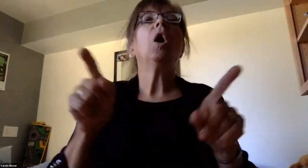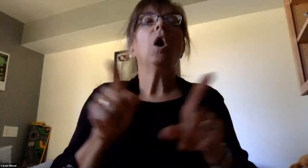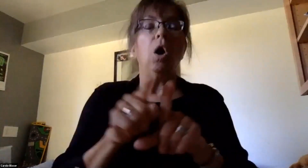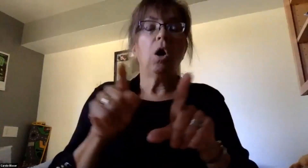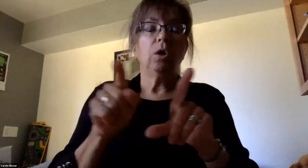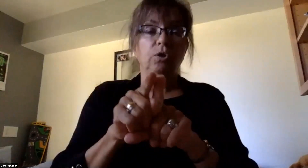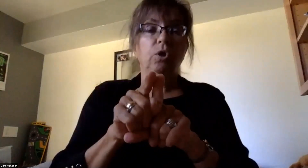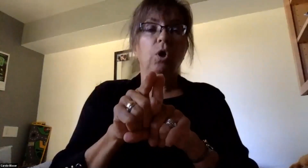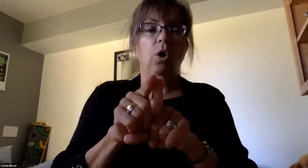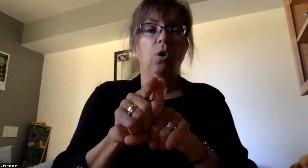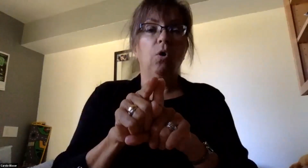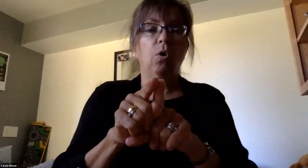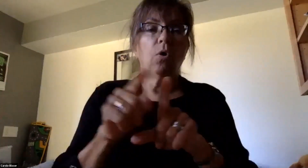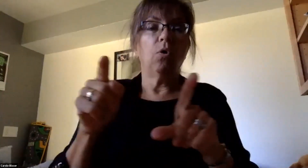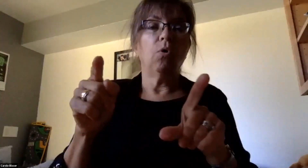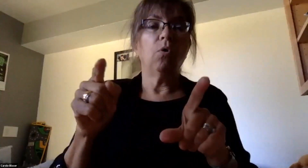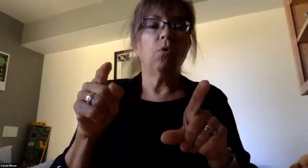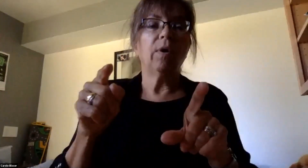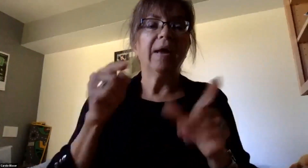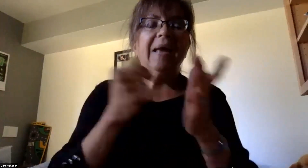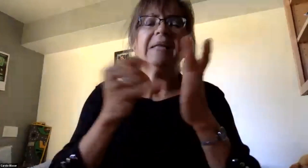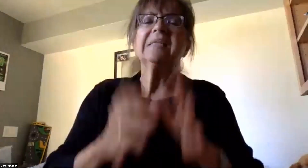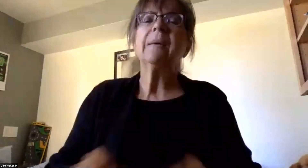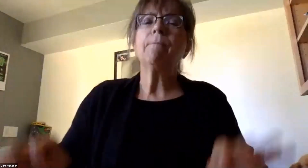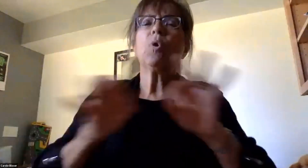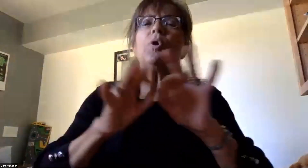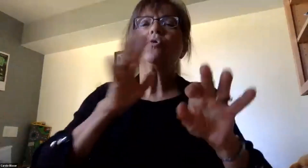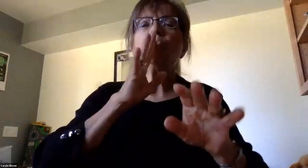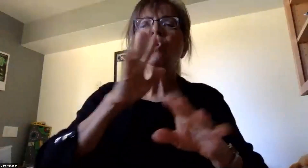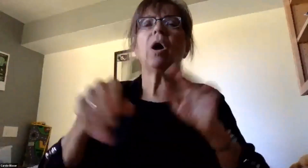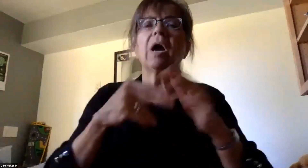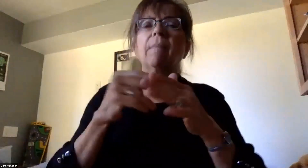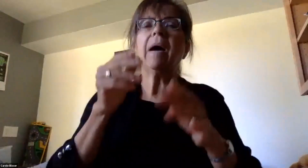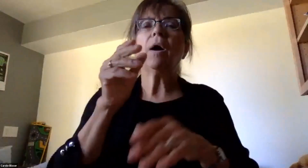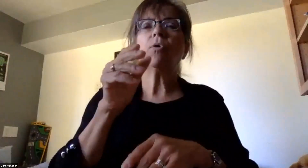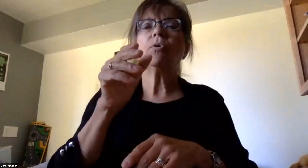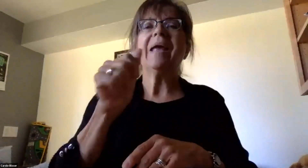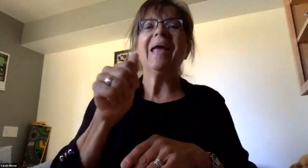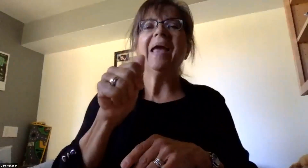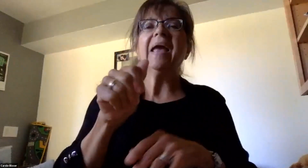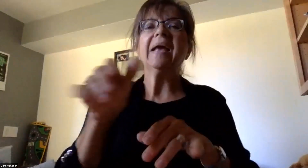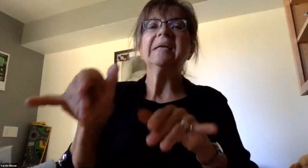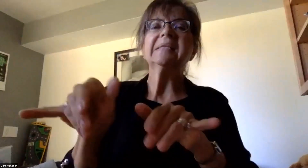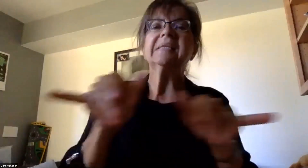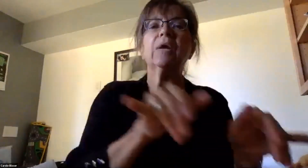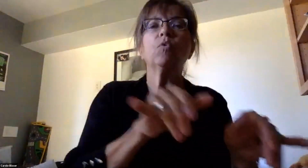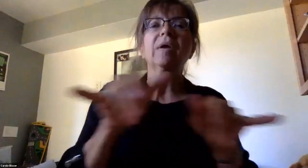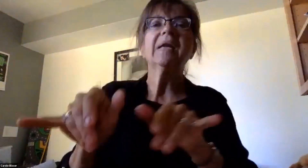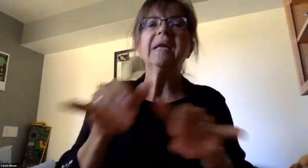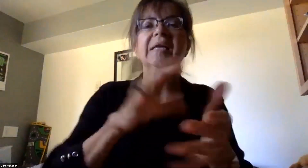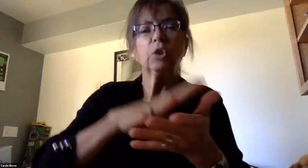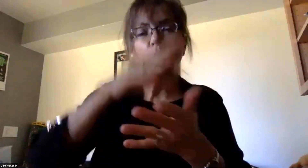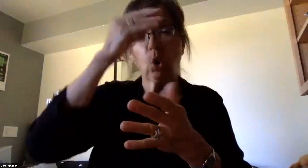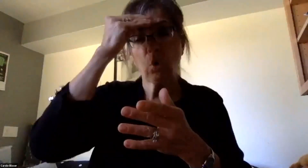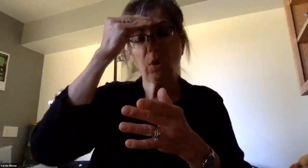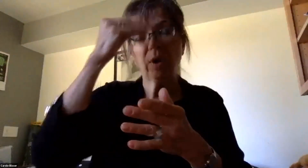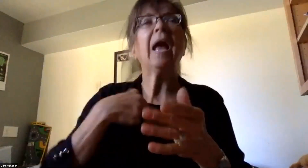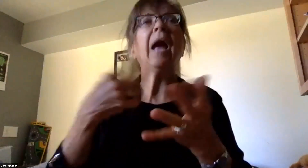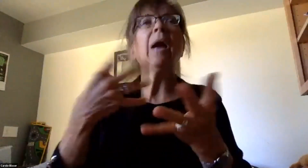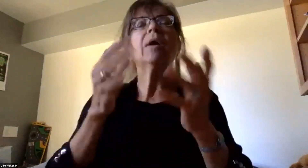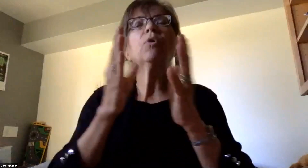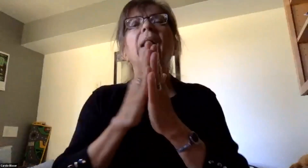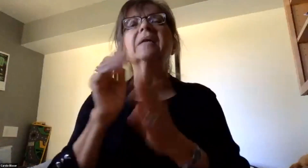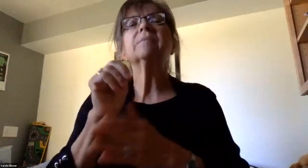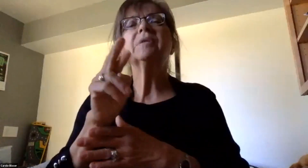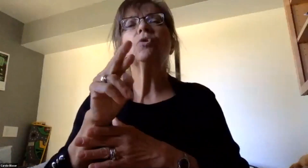for us just to talk about synchronous and asynchronous learning. I'm going to ask Mr. Allen just to show a slide